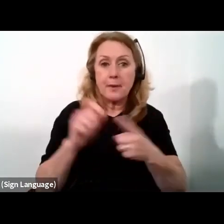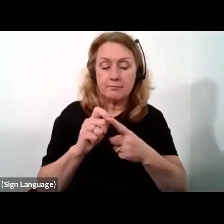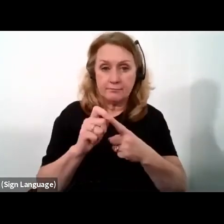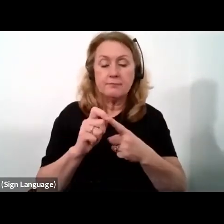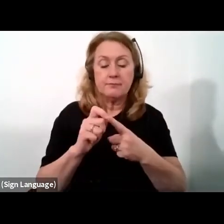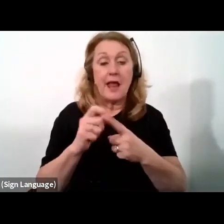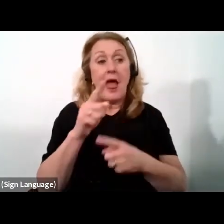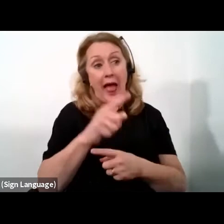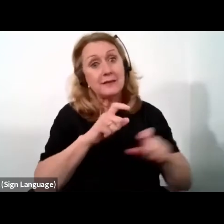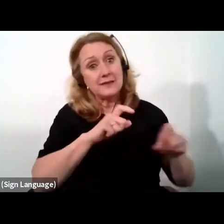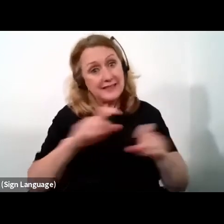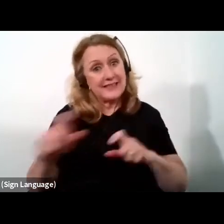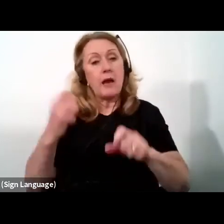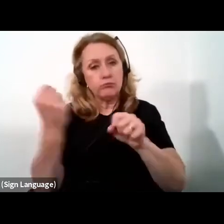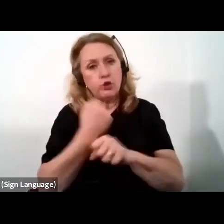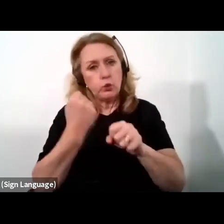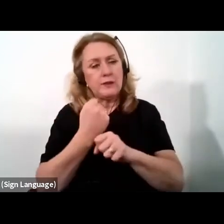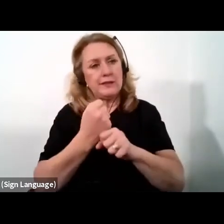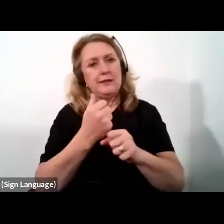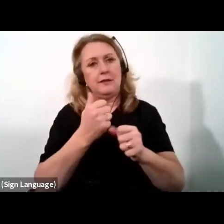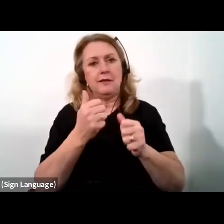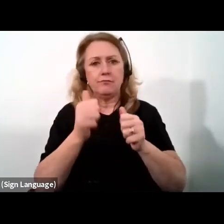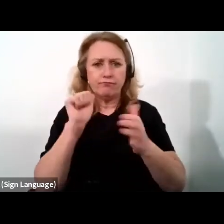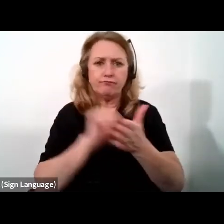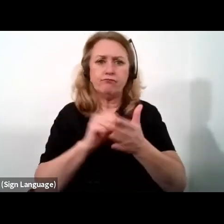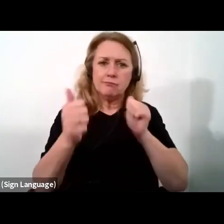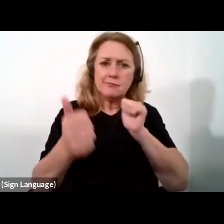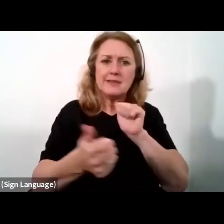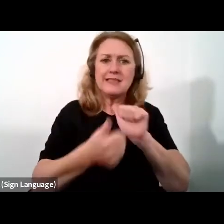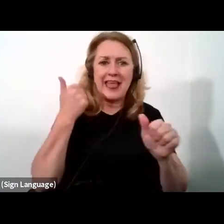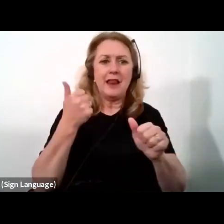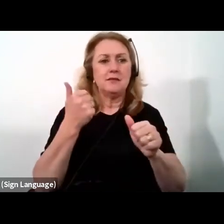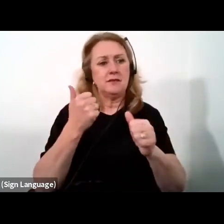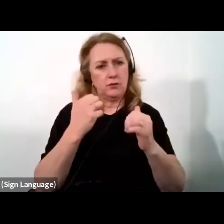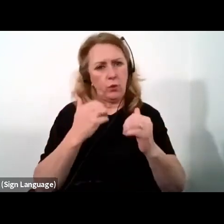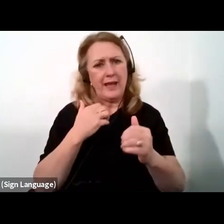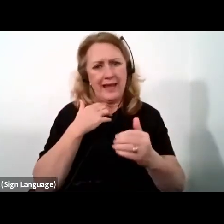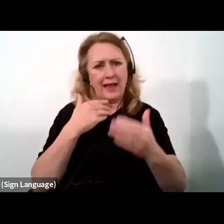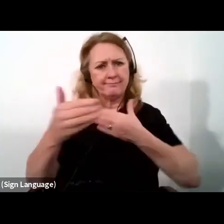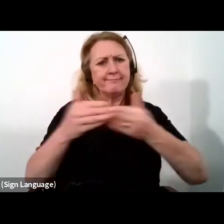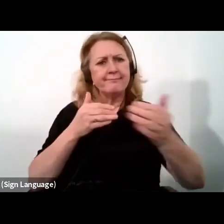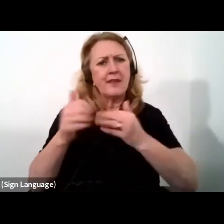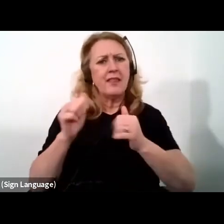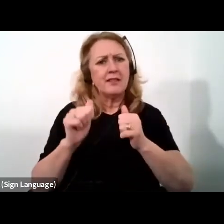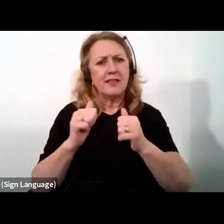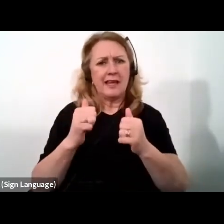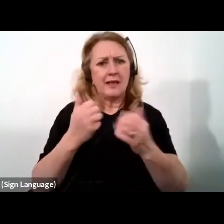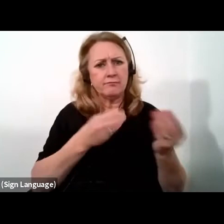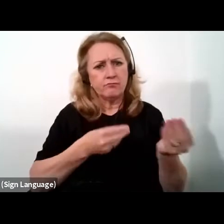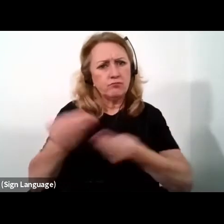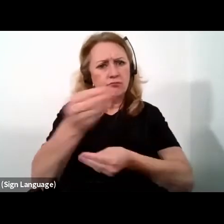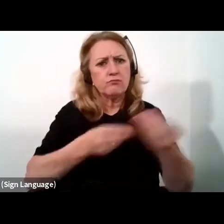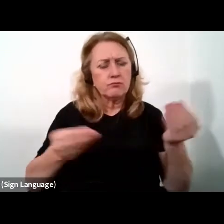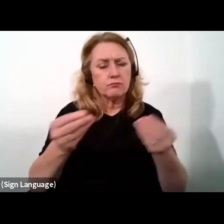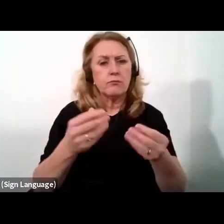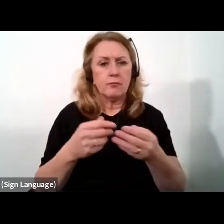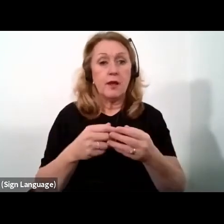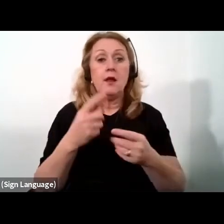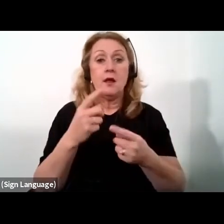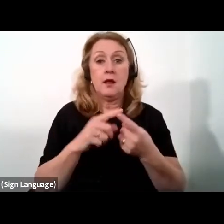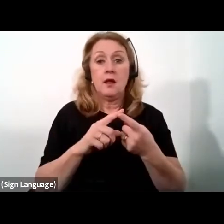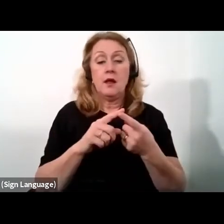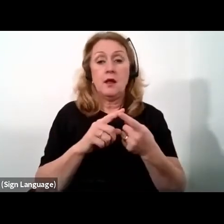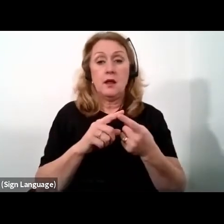producing the right set of skills to address the supply-side constraints and ultimately expand both